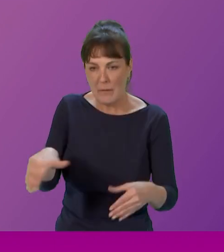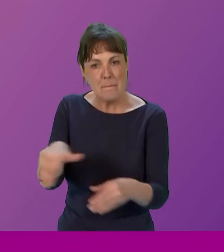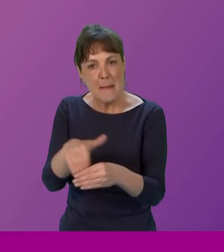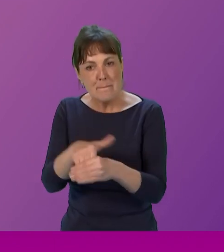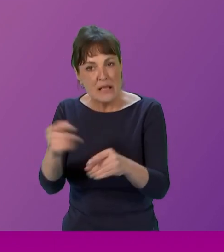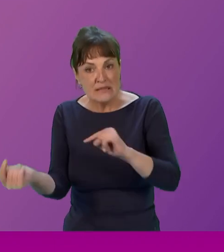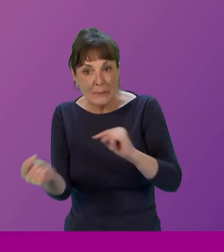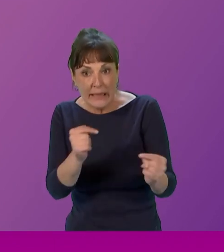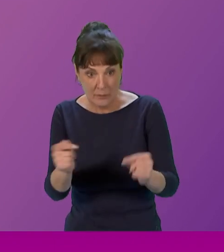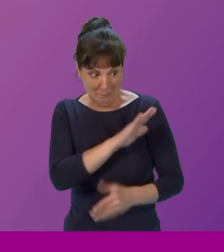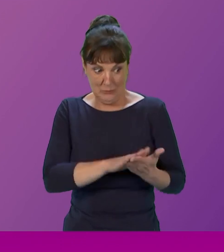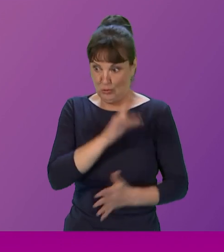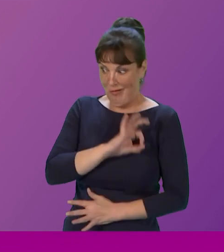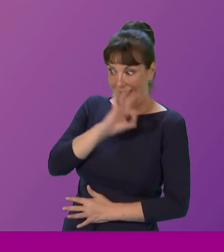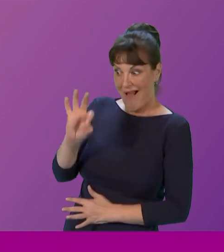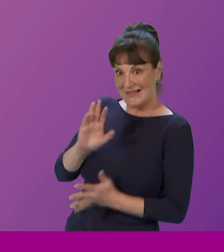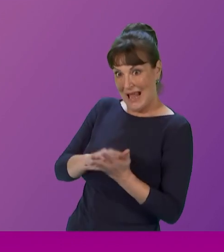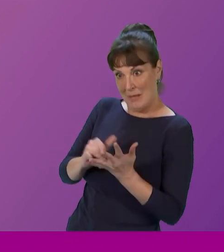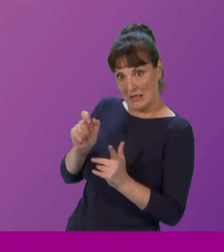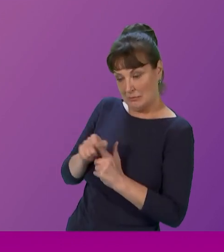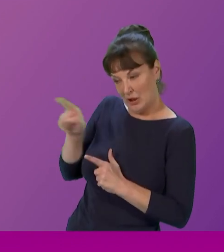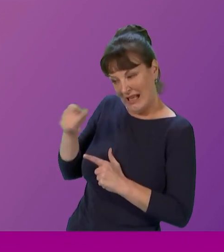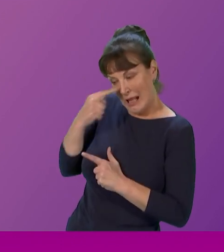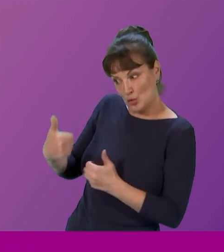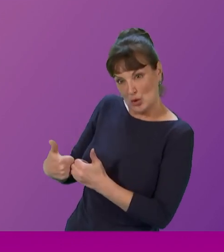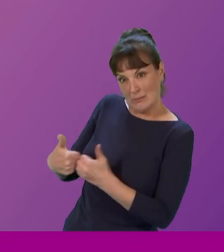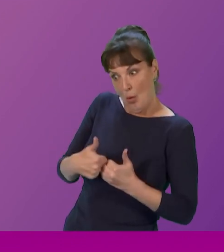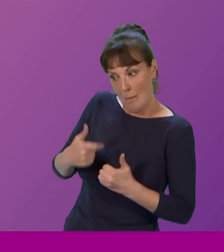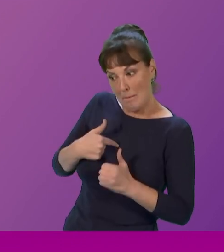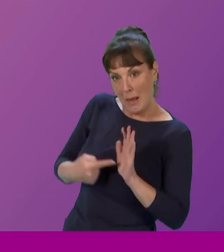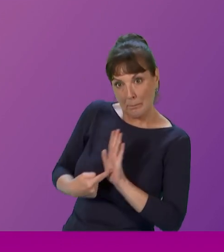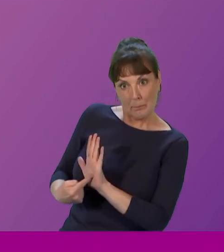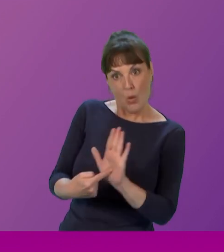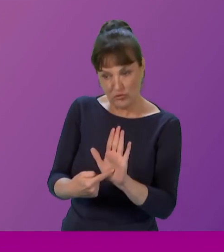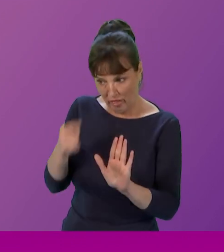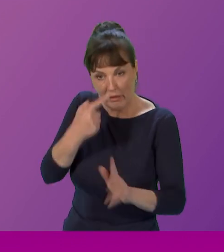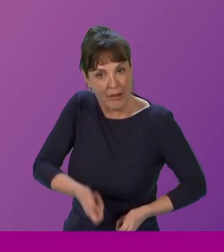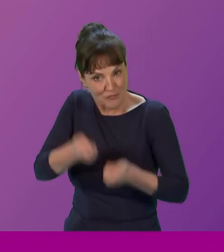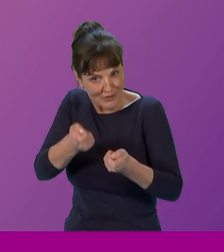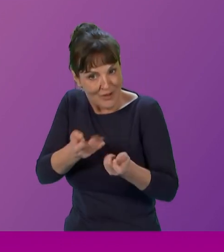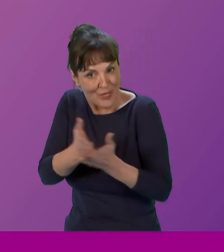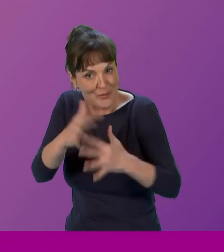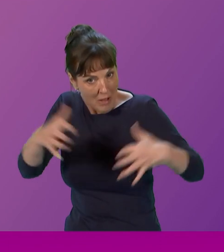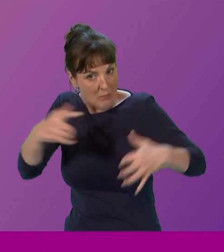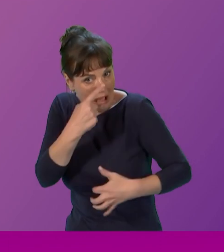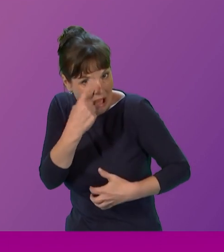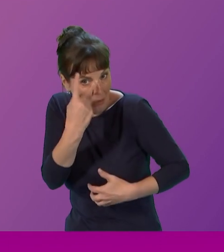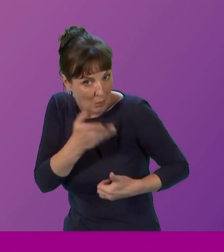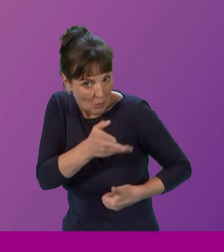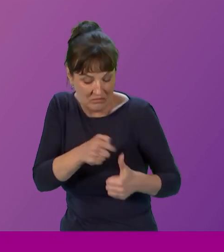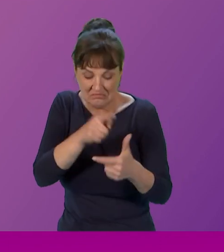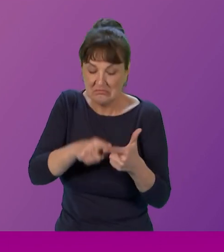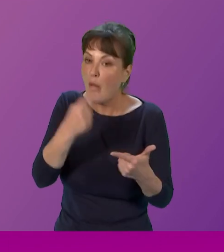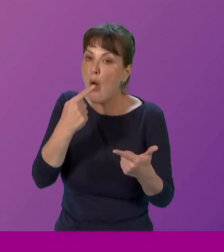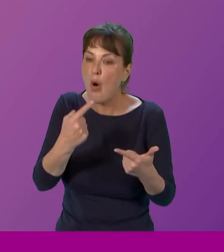to sponsor a motion for a members debate, we can raise that in the parliament here. And also round table events. It doesn't necessarily